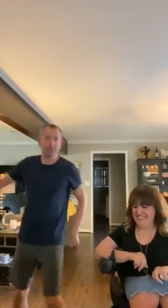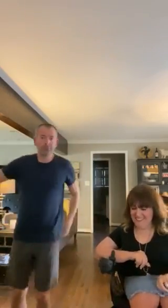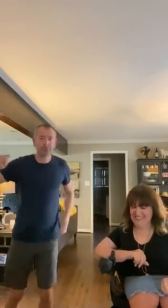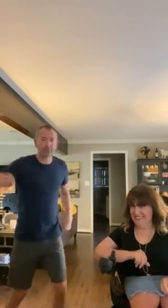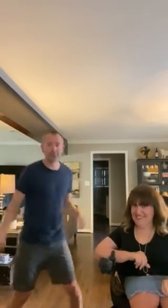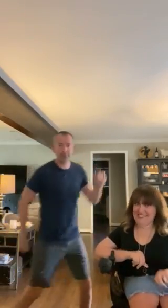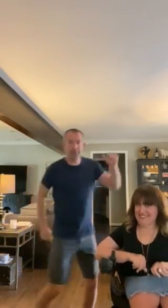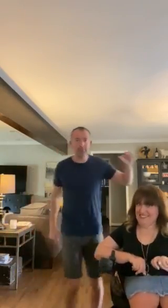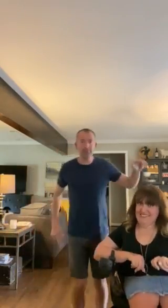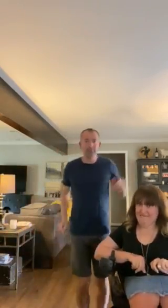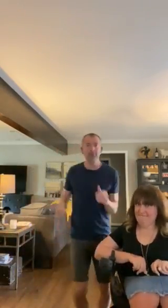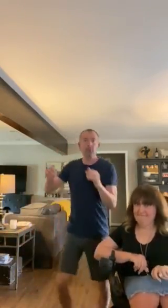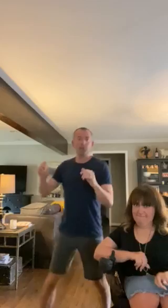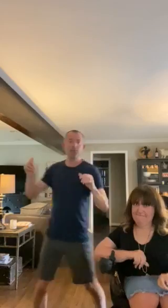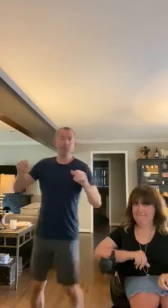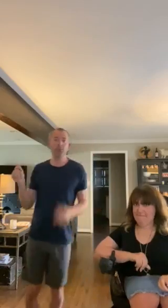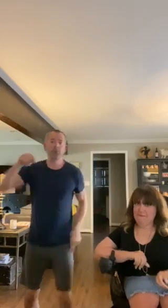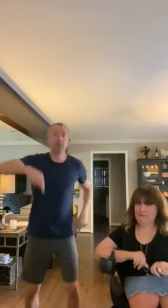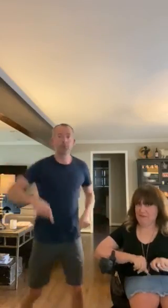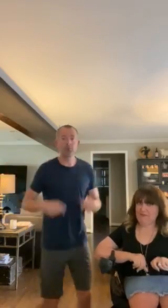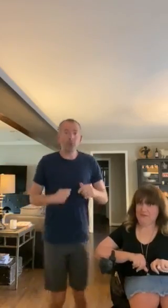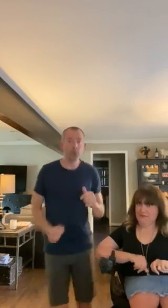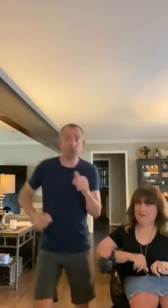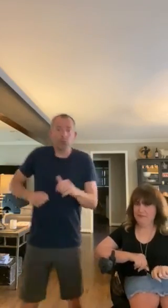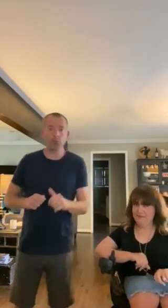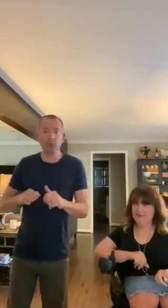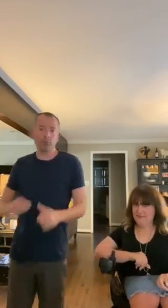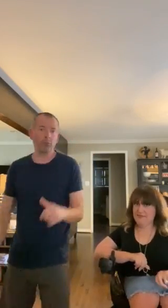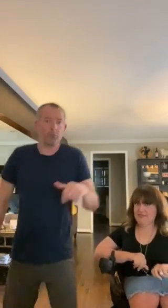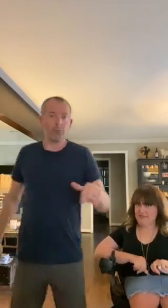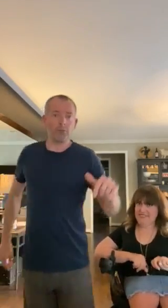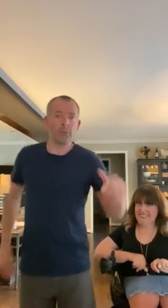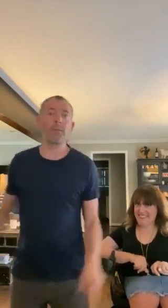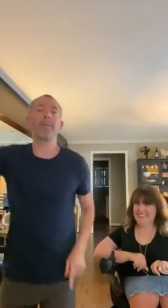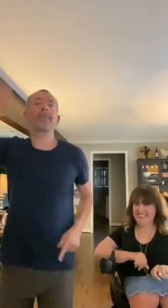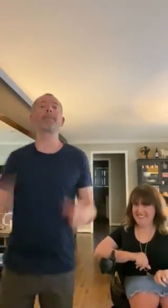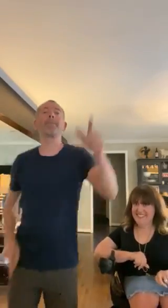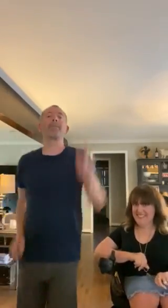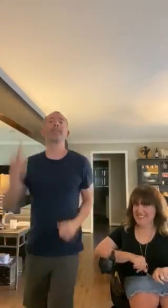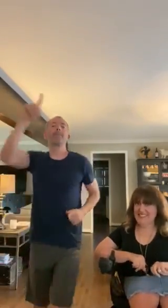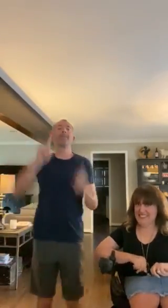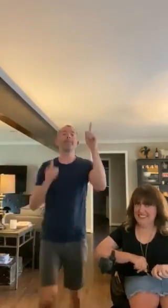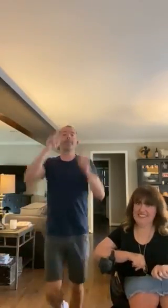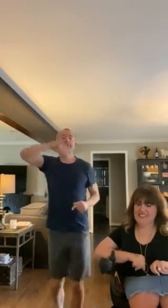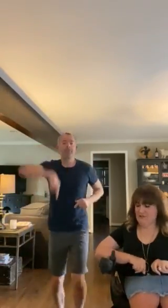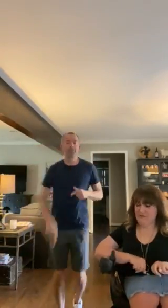I'm a lonely girl, just the same is for me, oh baby My love